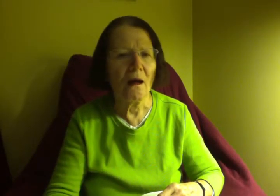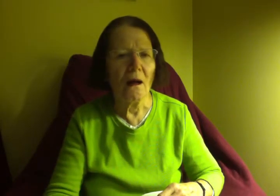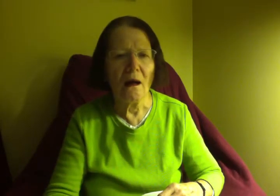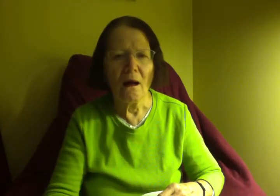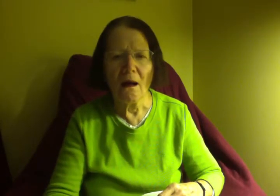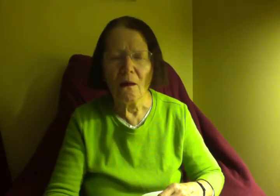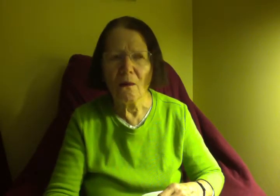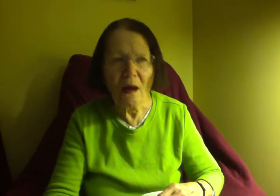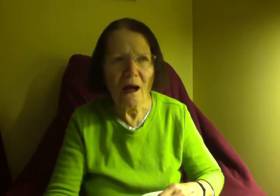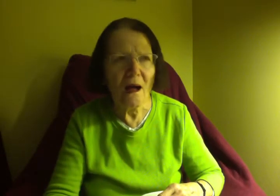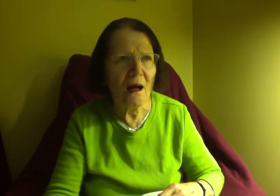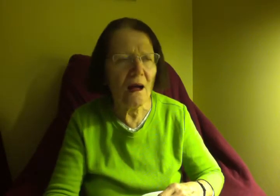Uh,